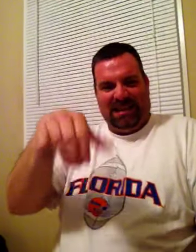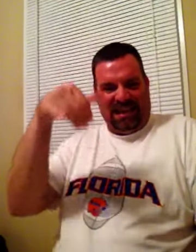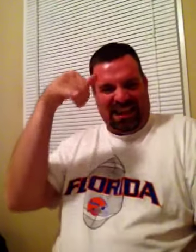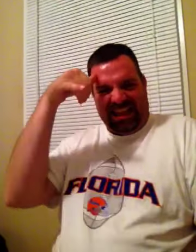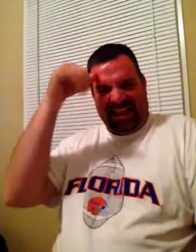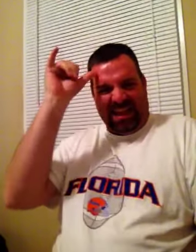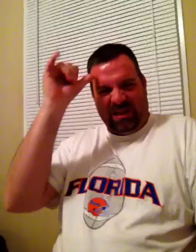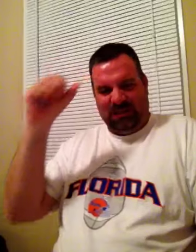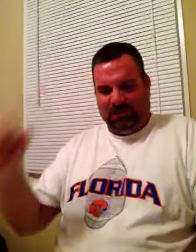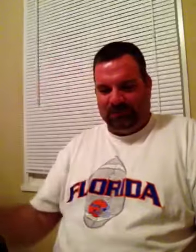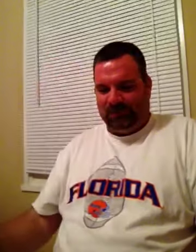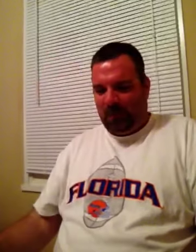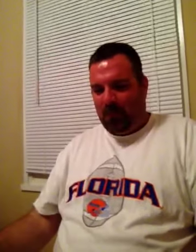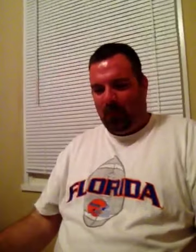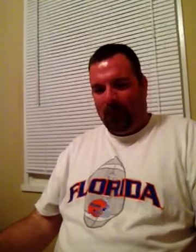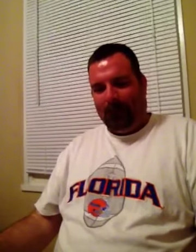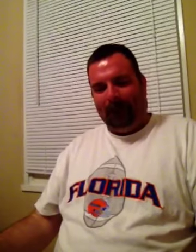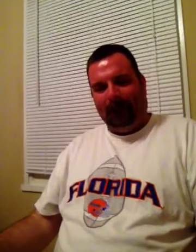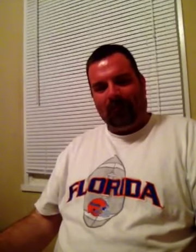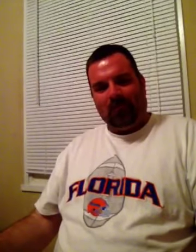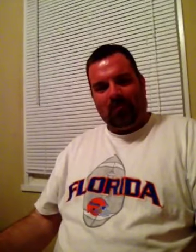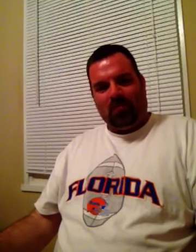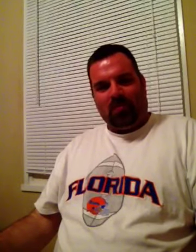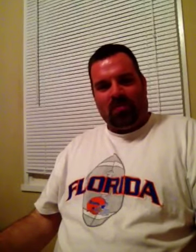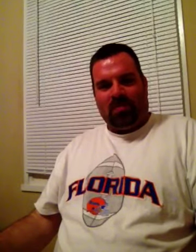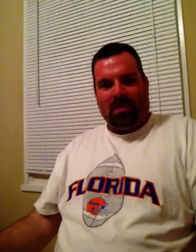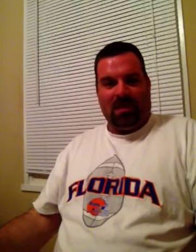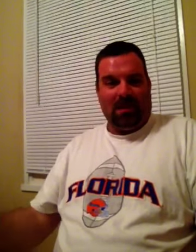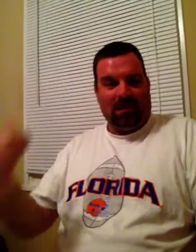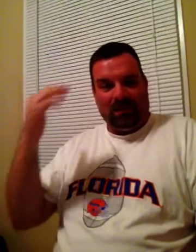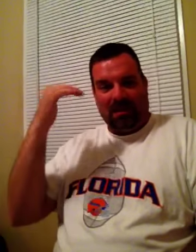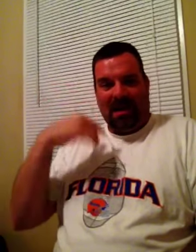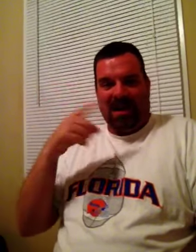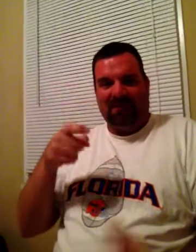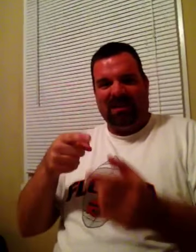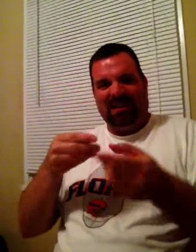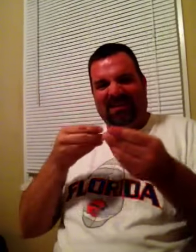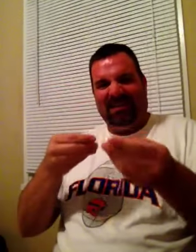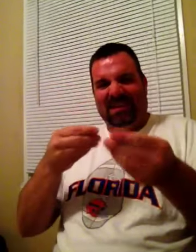Don't talk about it. The magic begins Saturday at 1, only on ABC Family.